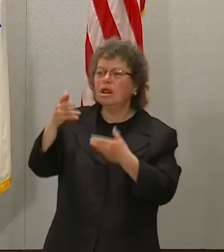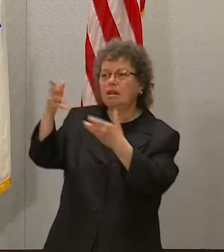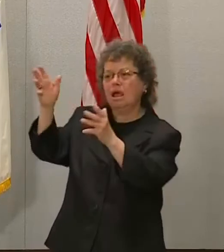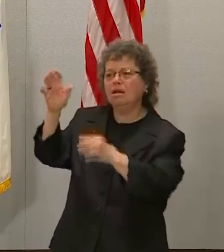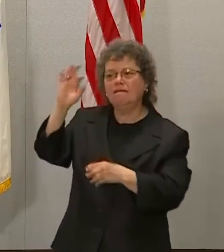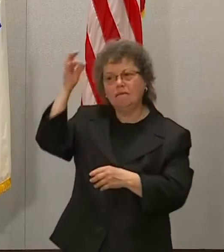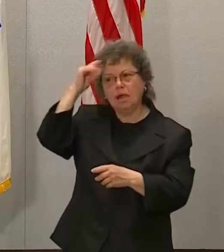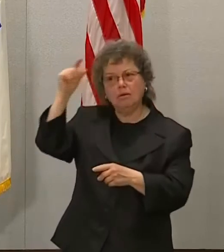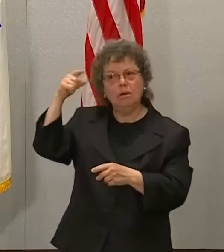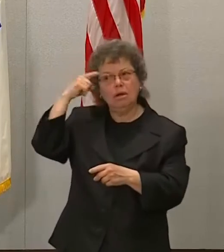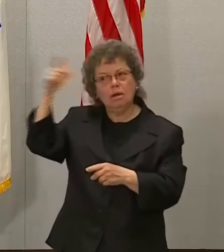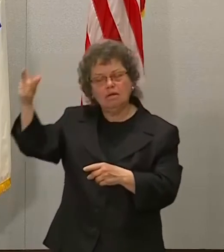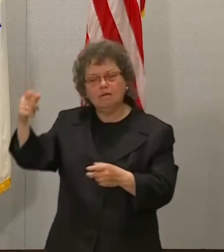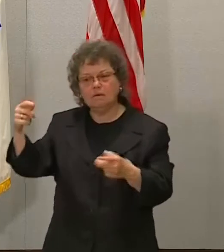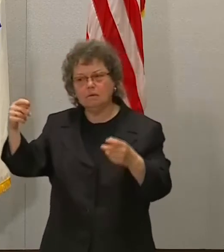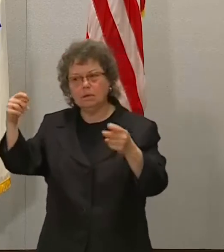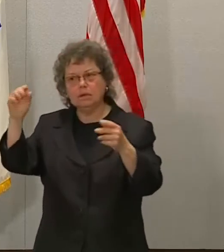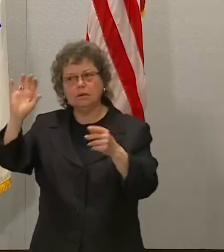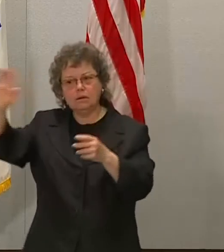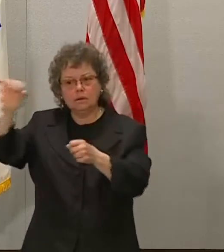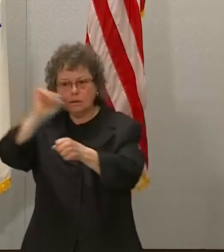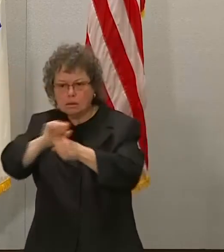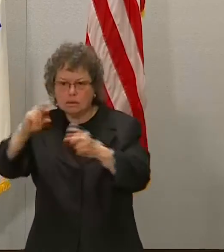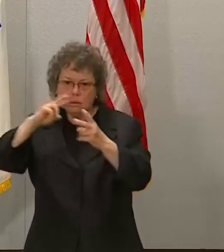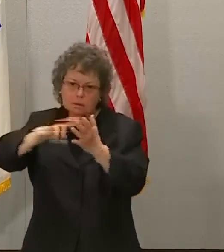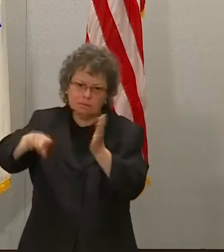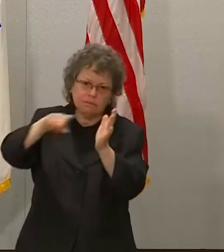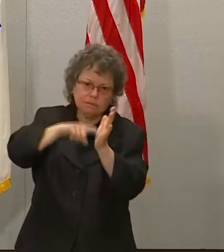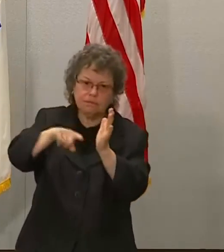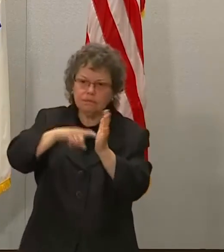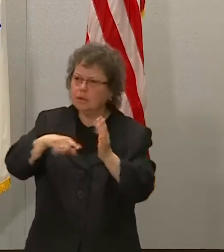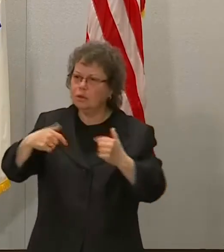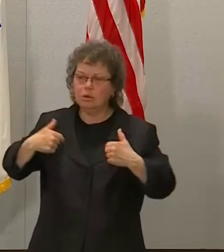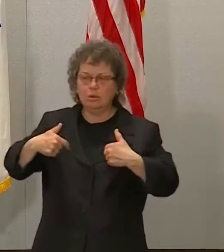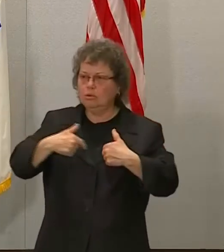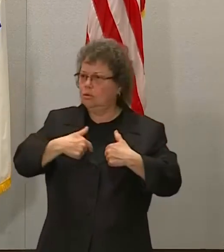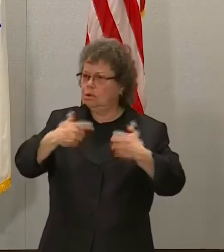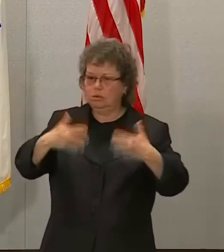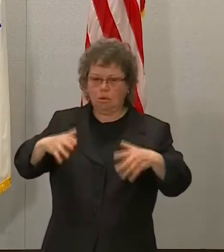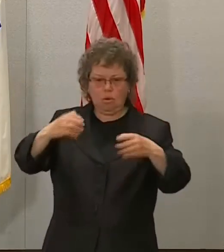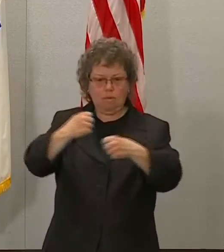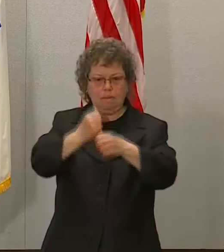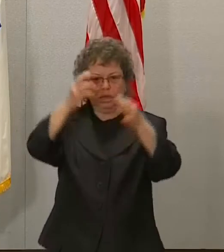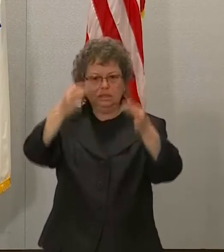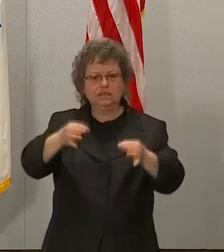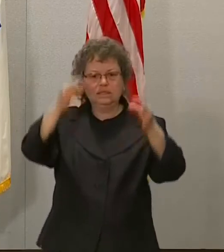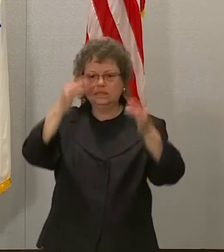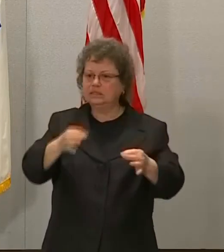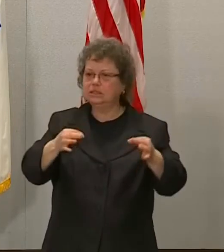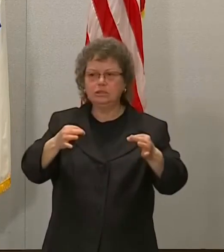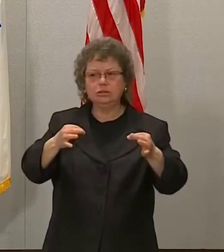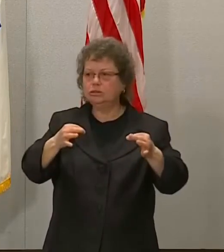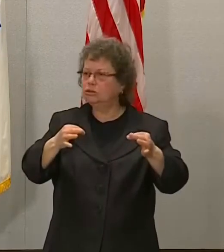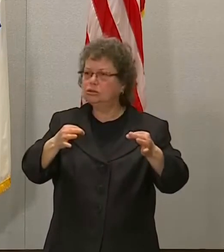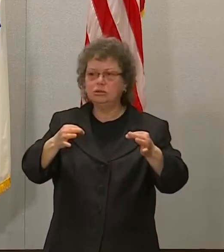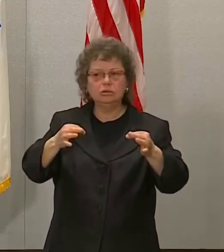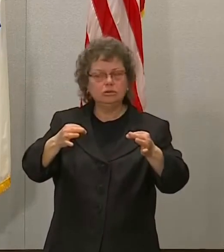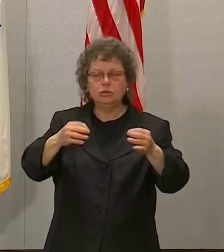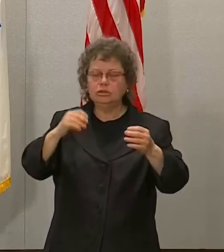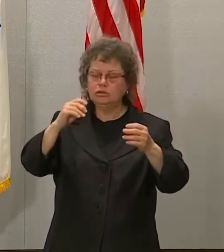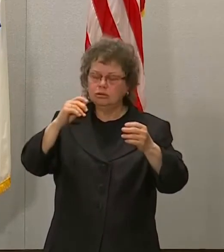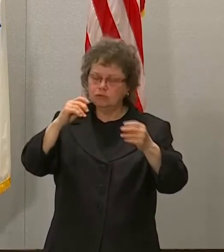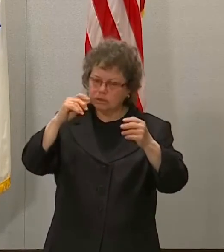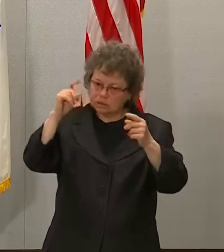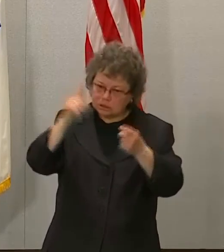is make decisions based on anything less than the best available information.